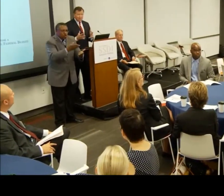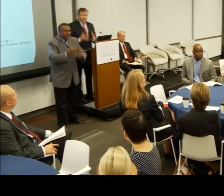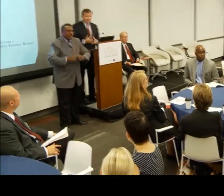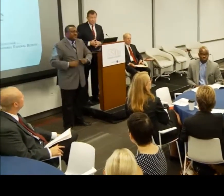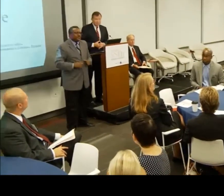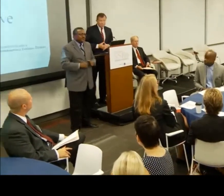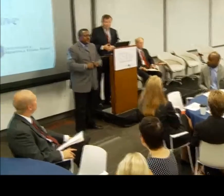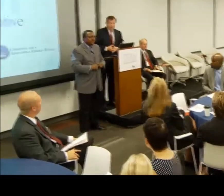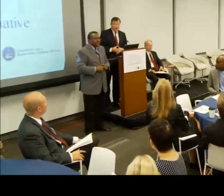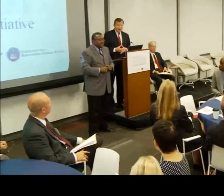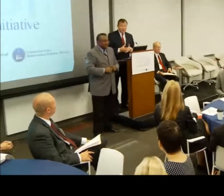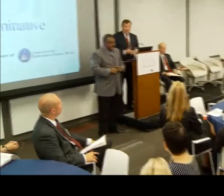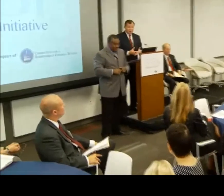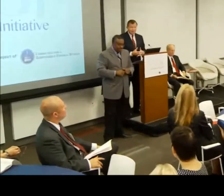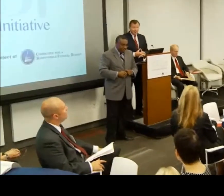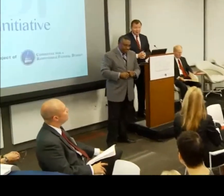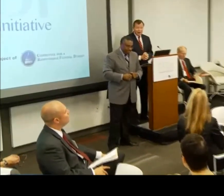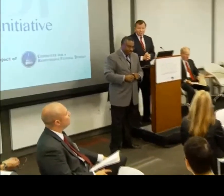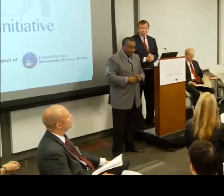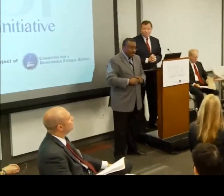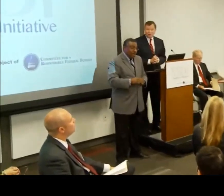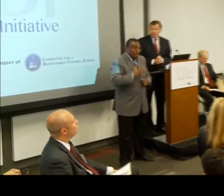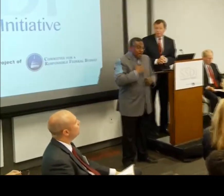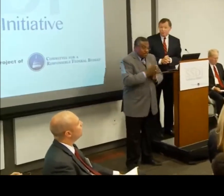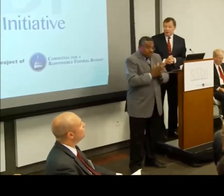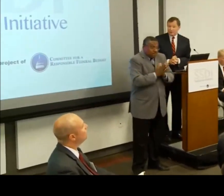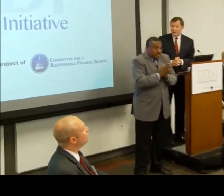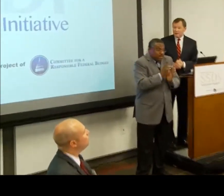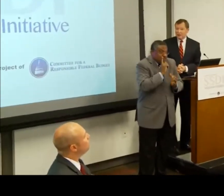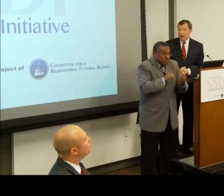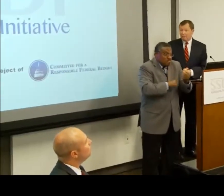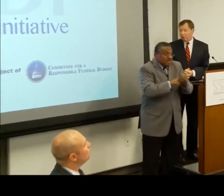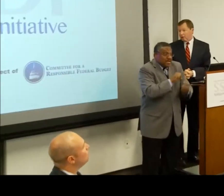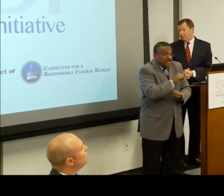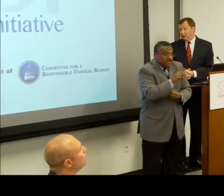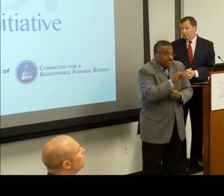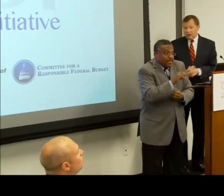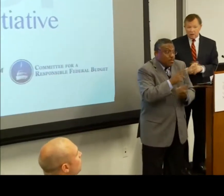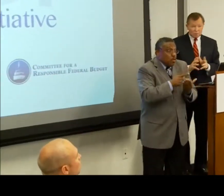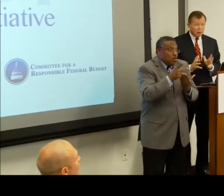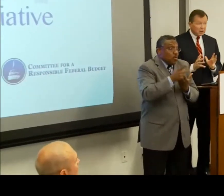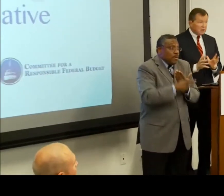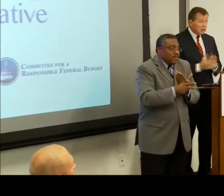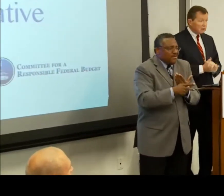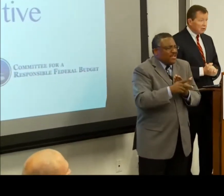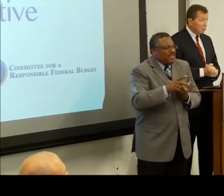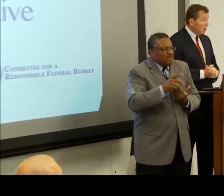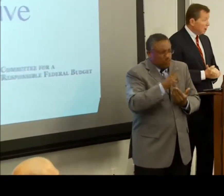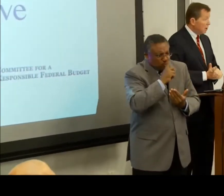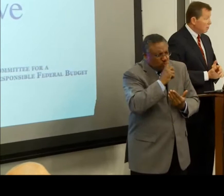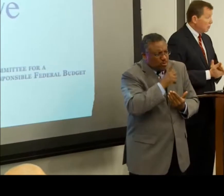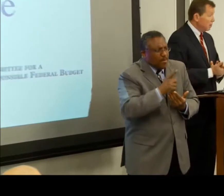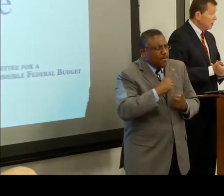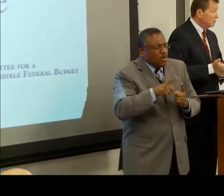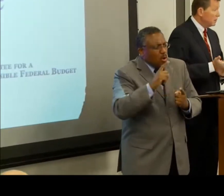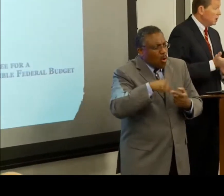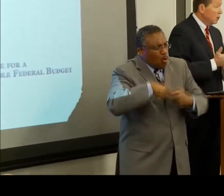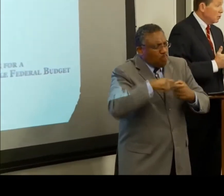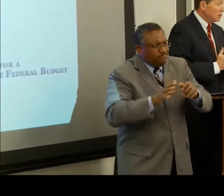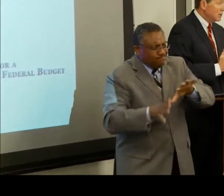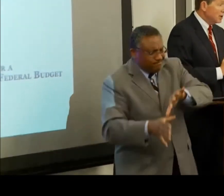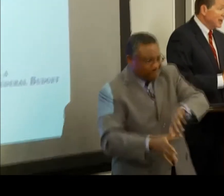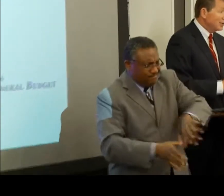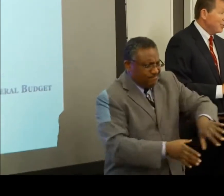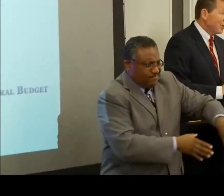things aside from my passion for the SSDI program that made this project one I wanted to work on